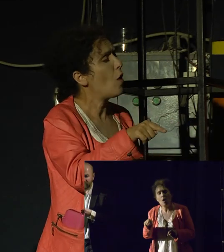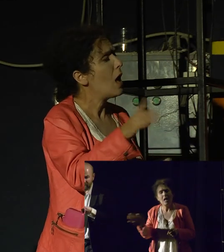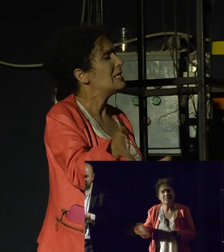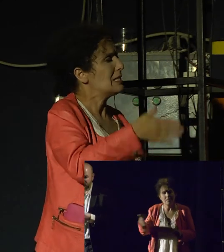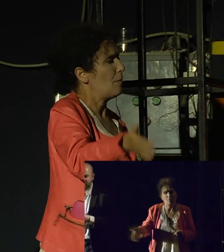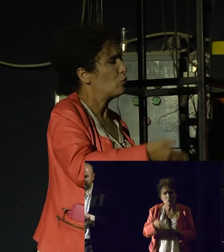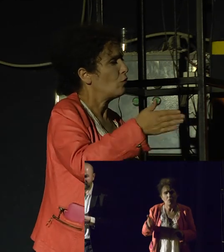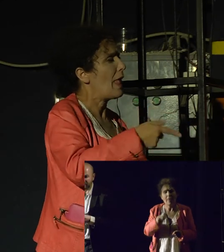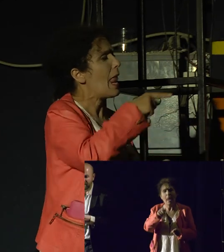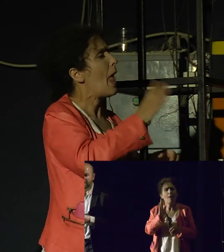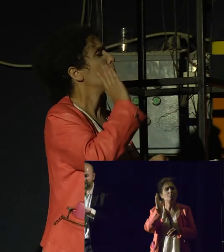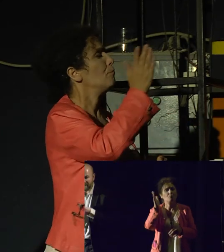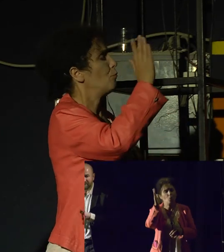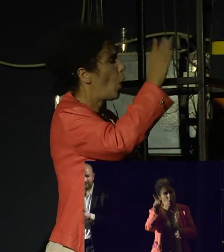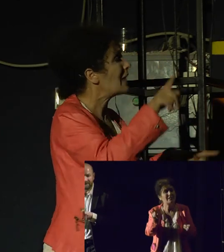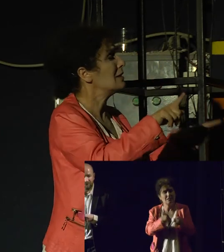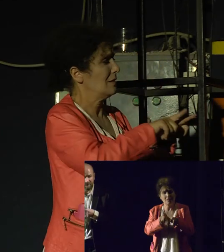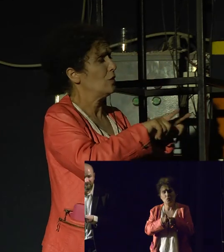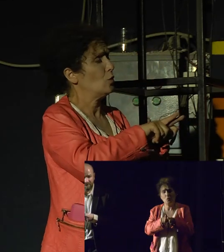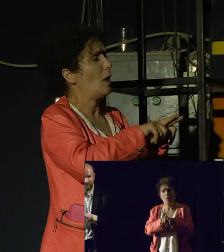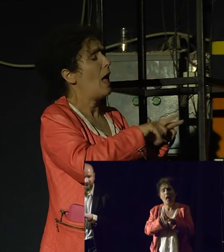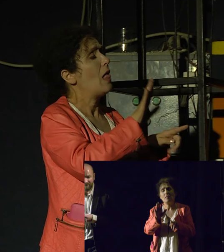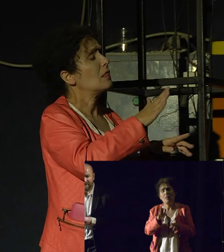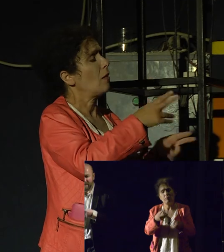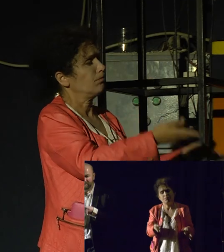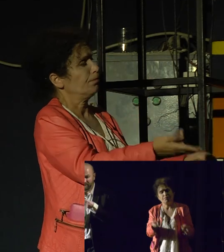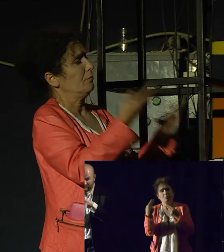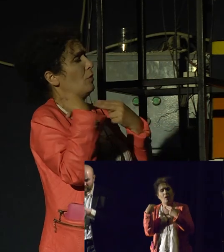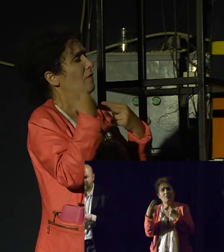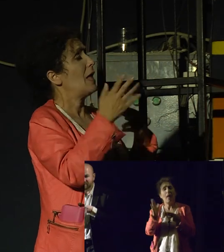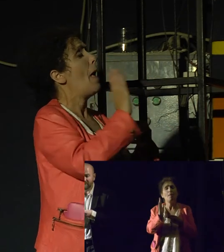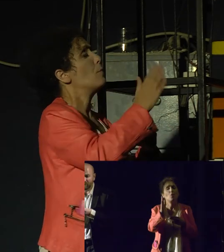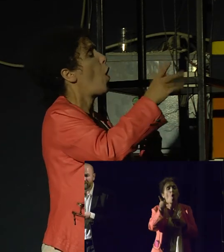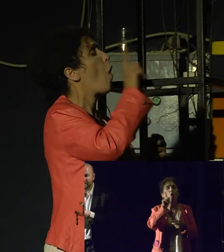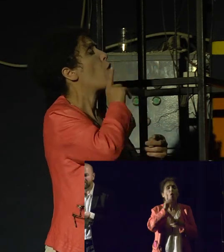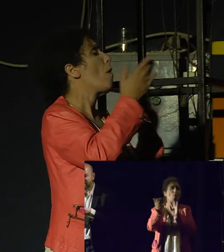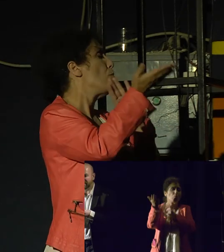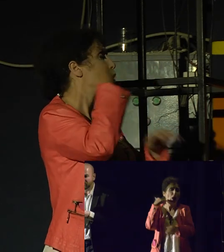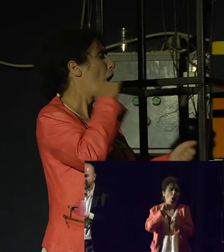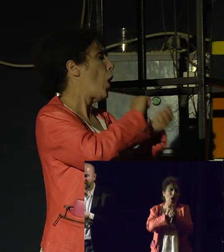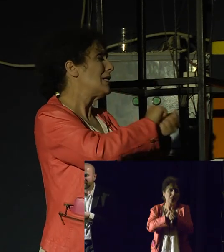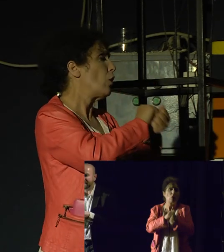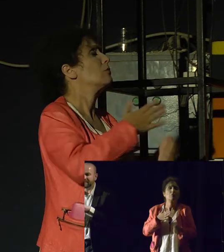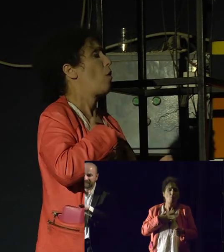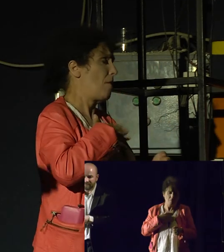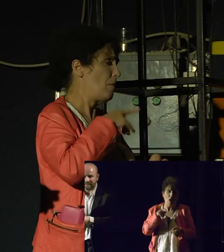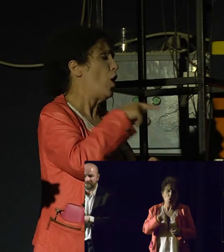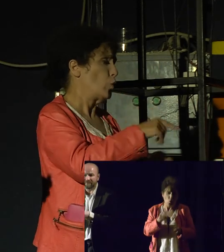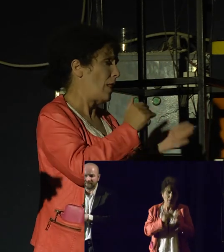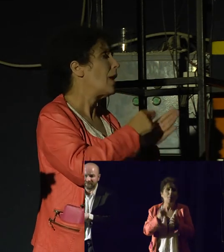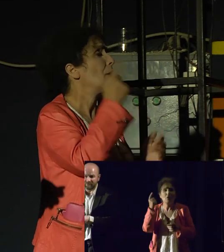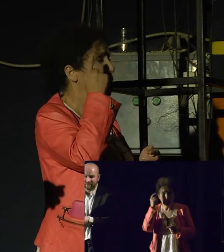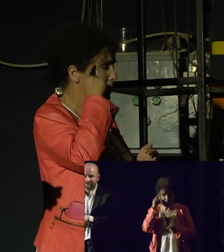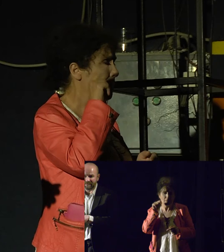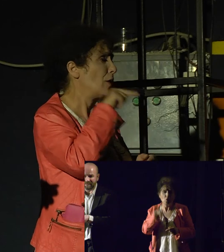that we have historically gained. So that's something that we need to be aware of. And at least being aware of that means that we can at least anticipate